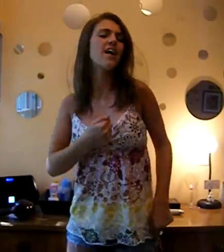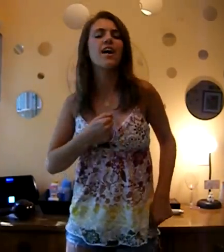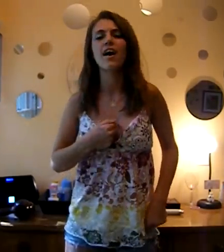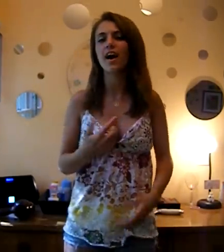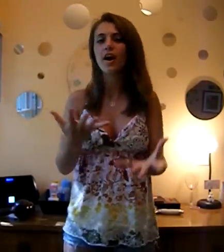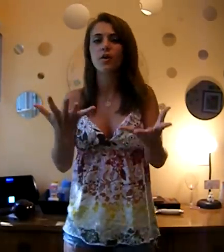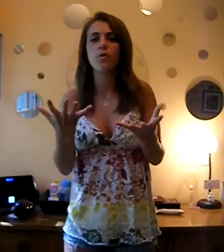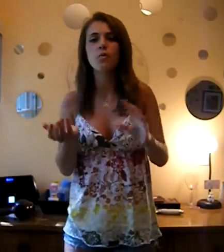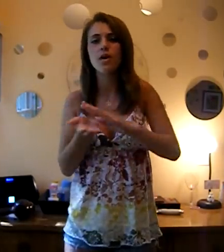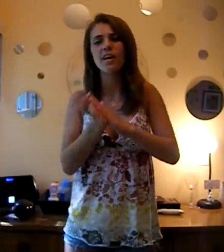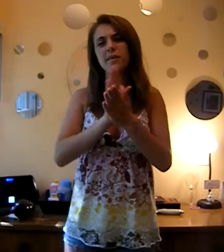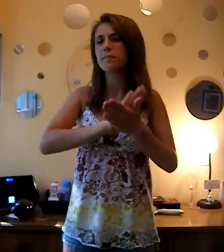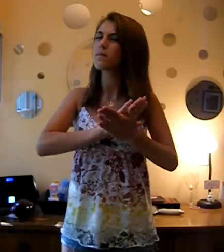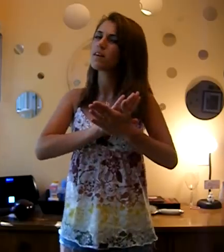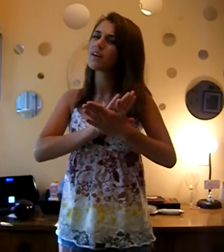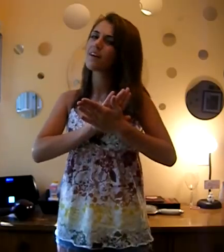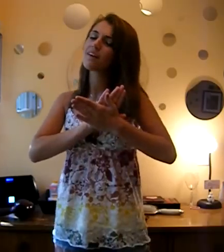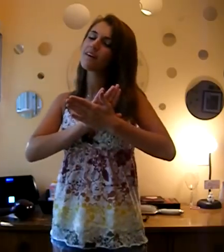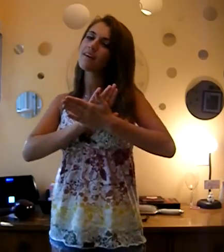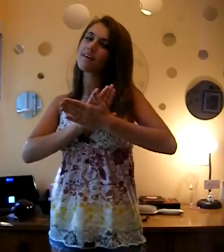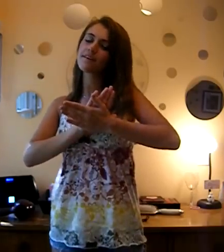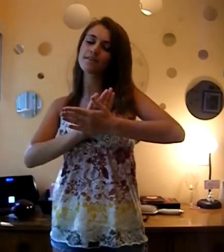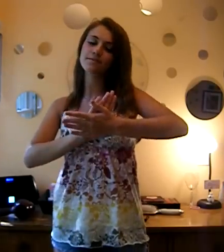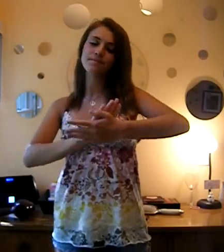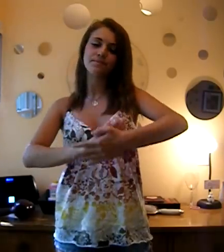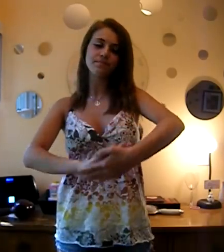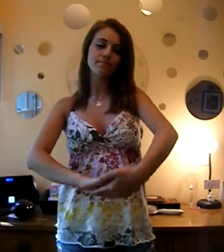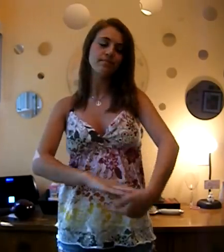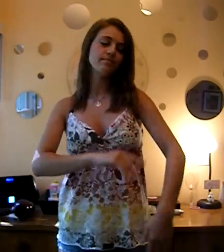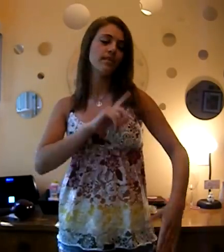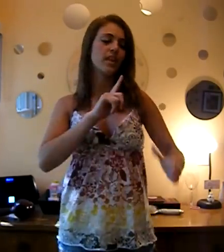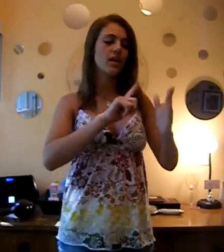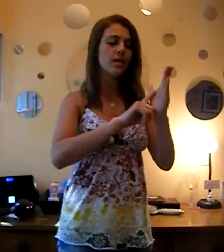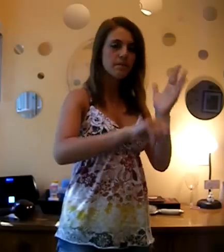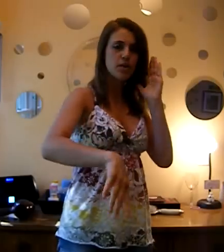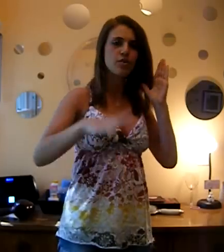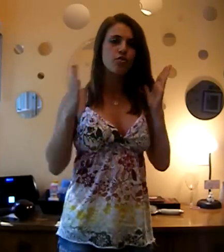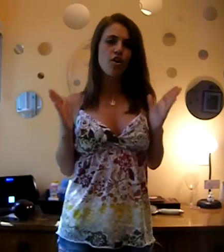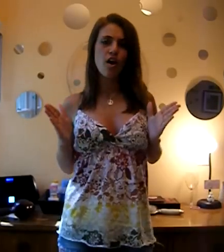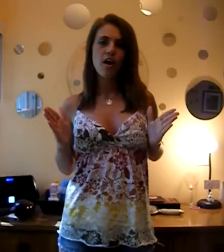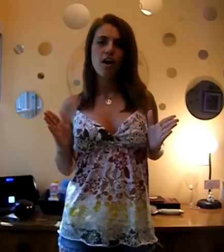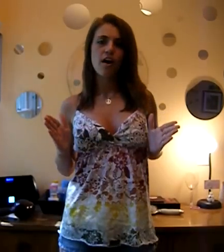I don't wanna be the matter I.